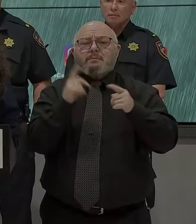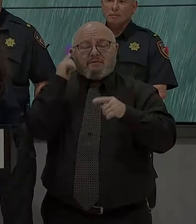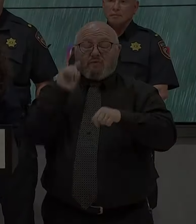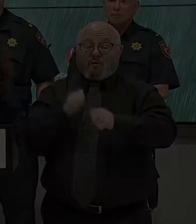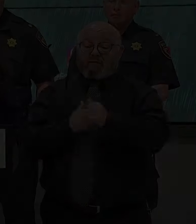advice.